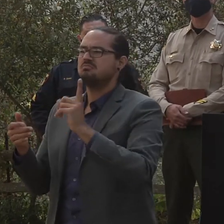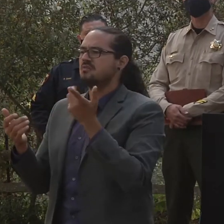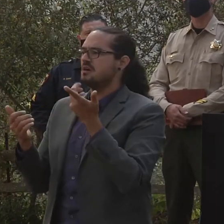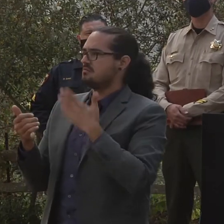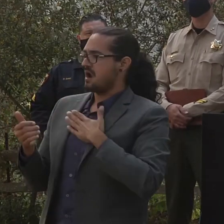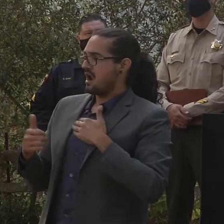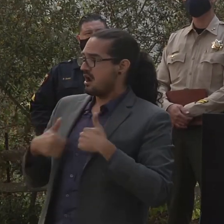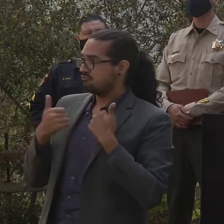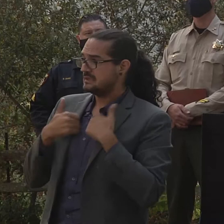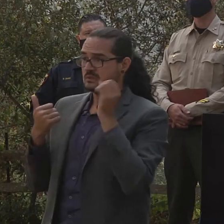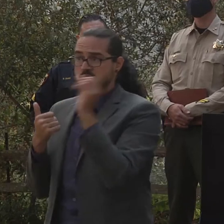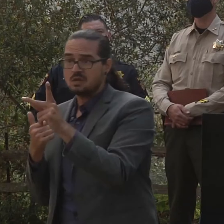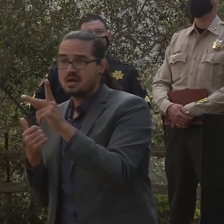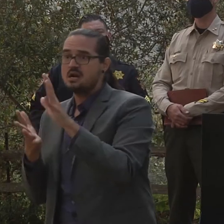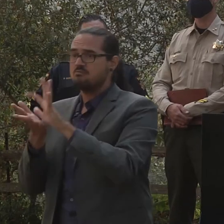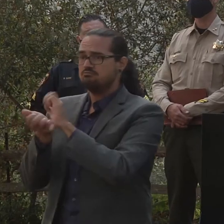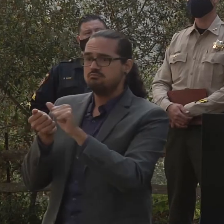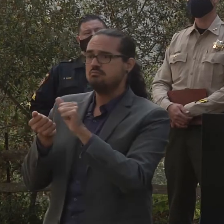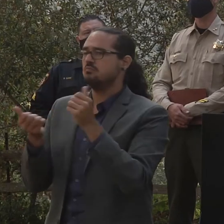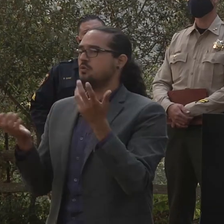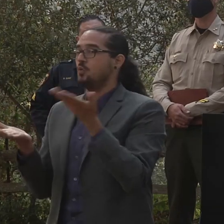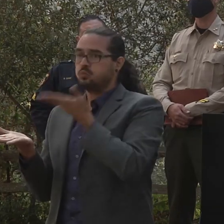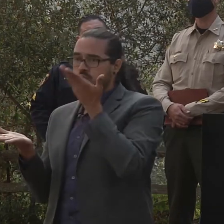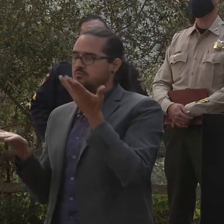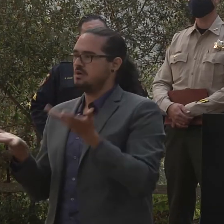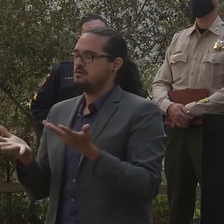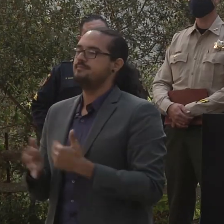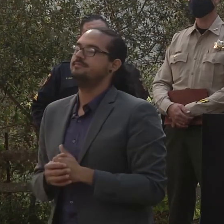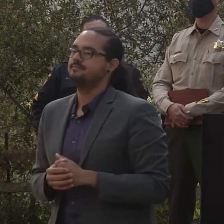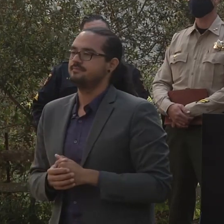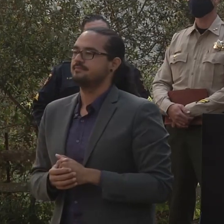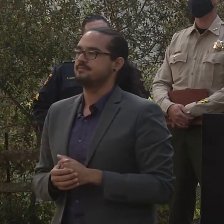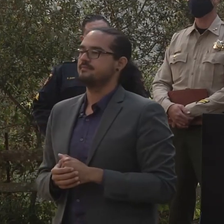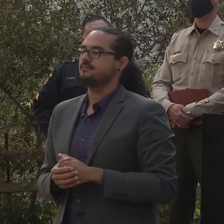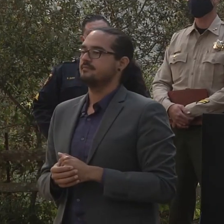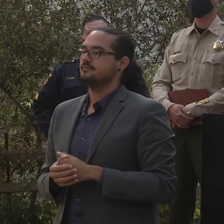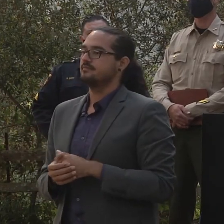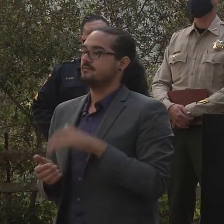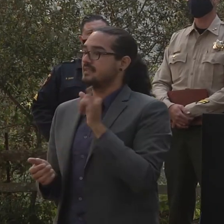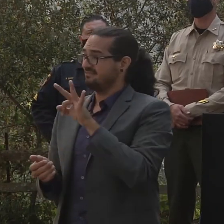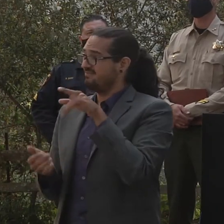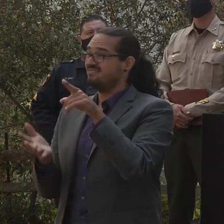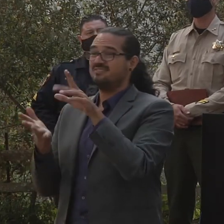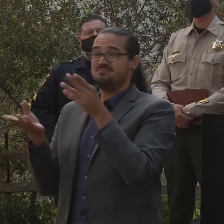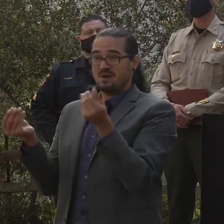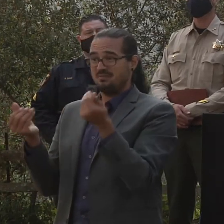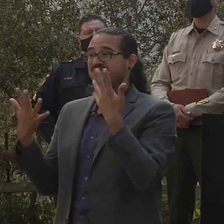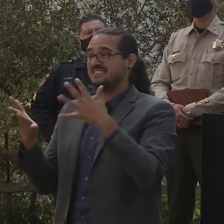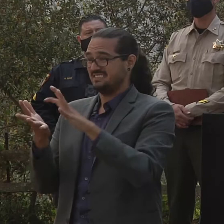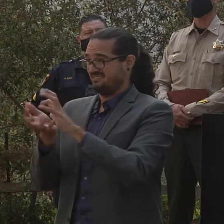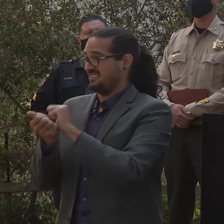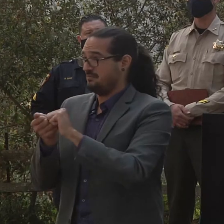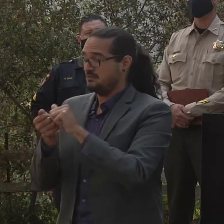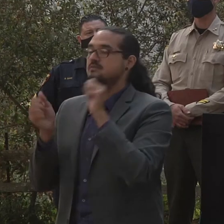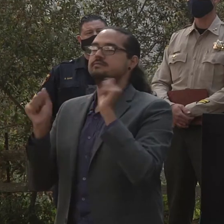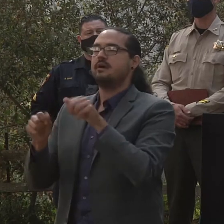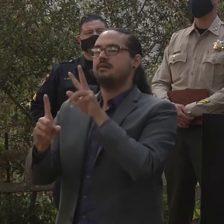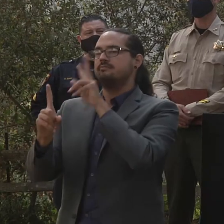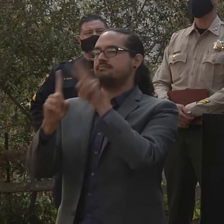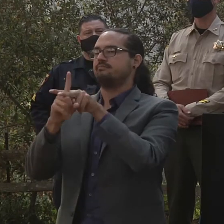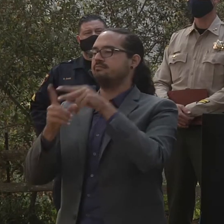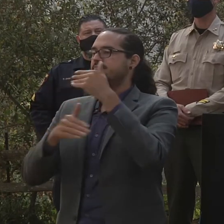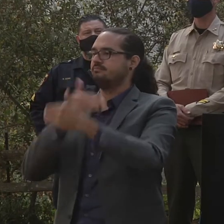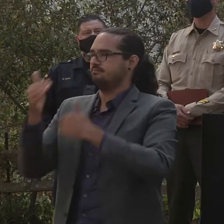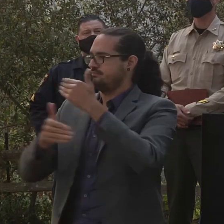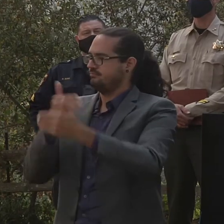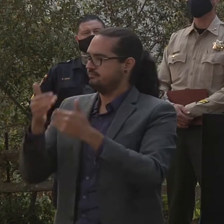for those folks that may have had damaged property or destroyed property. So they can they can start the process by getting ahead of the the curve